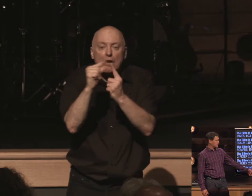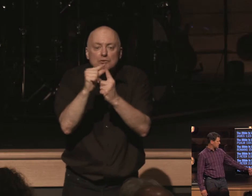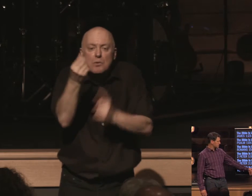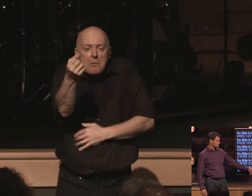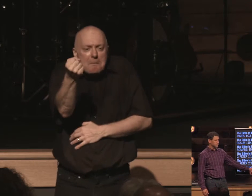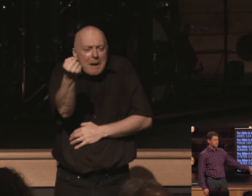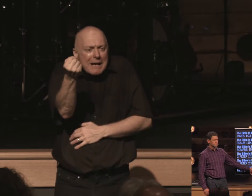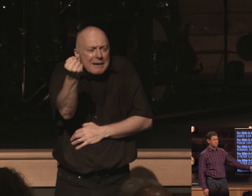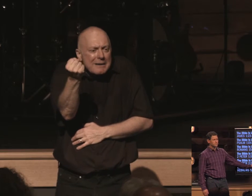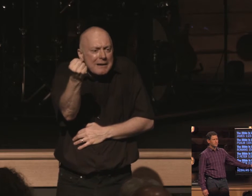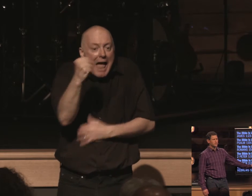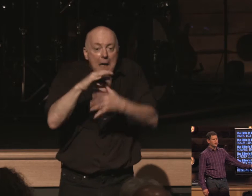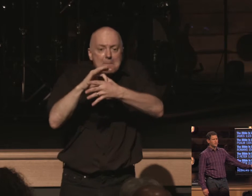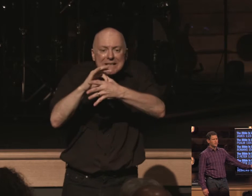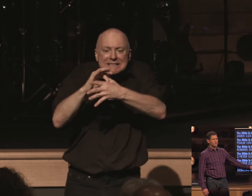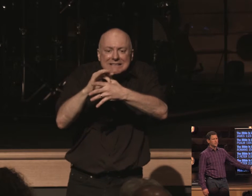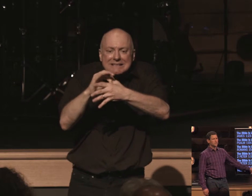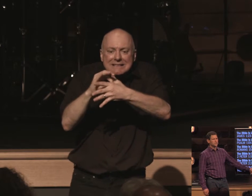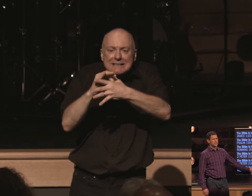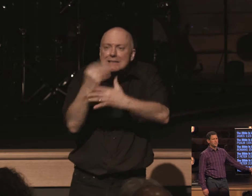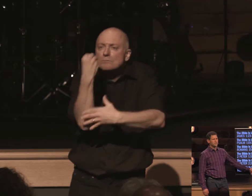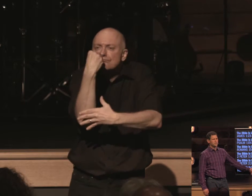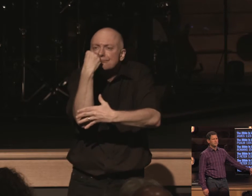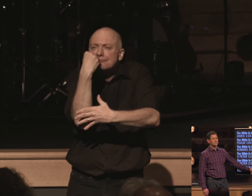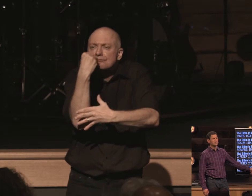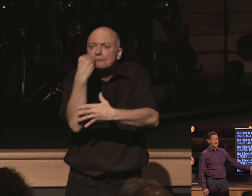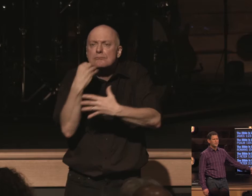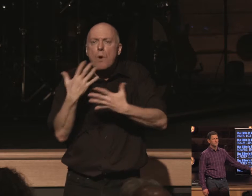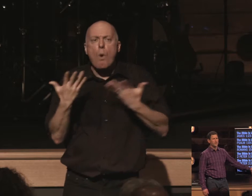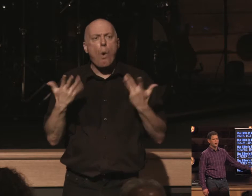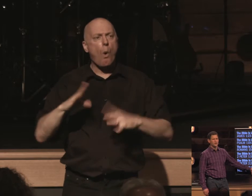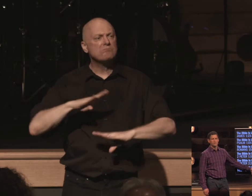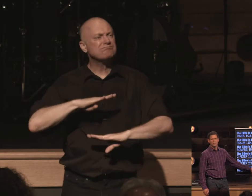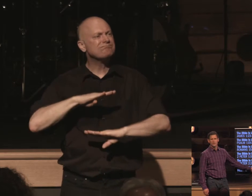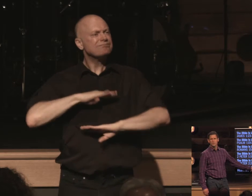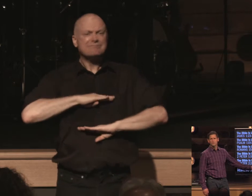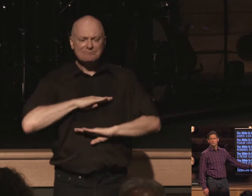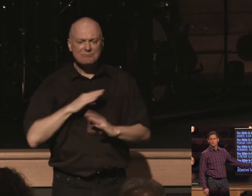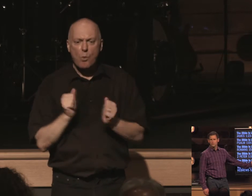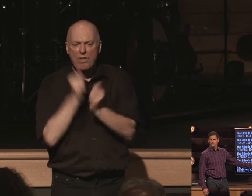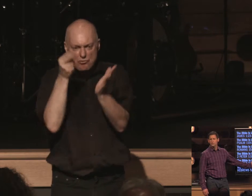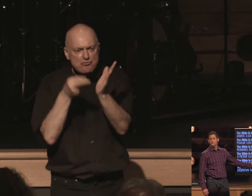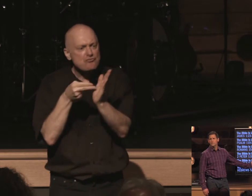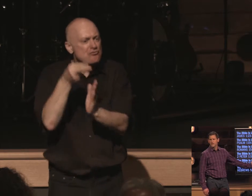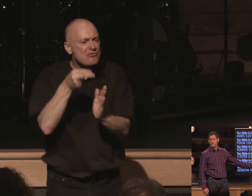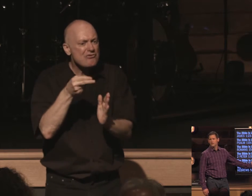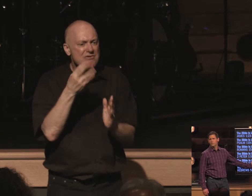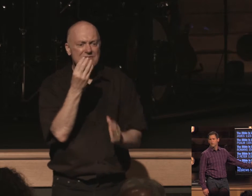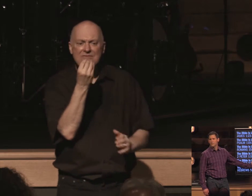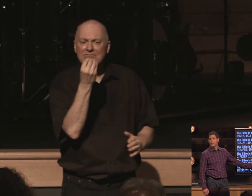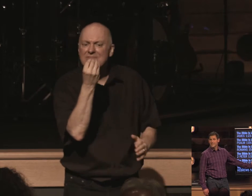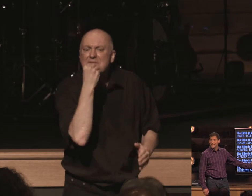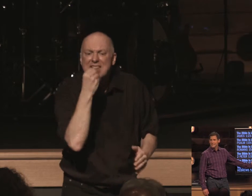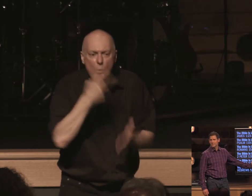meat nourishing us and satisfying us with the true feeding of what we need